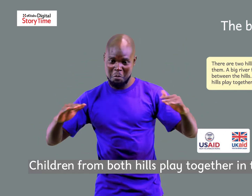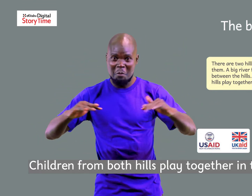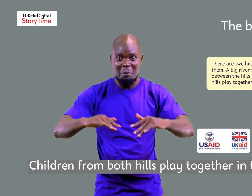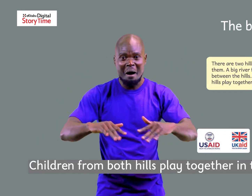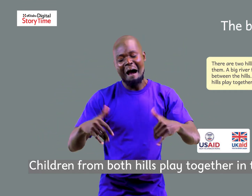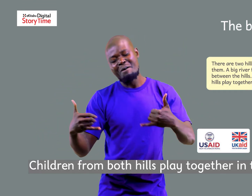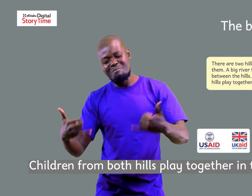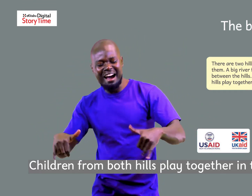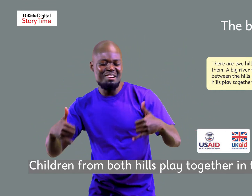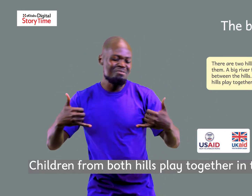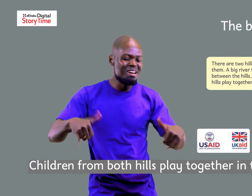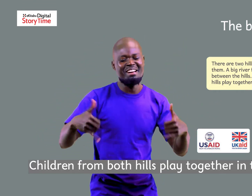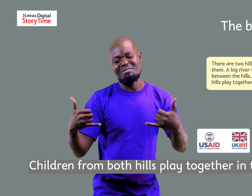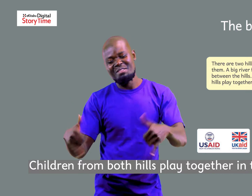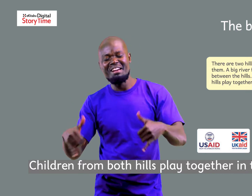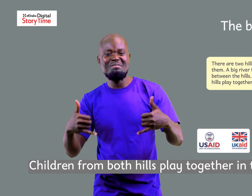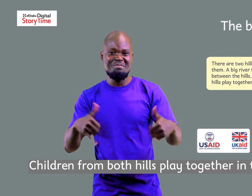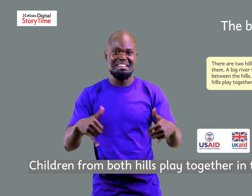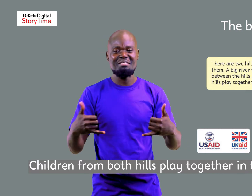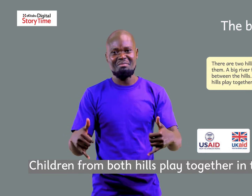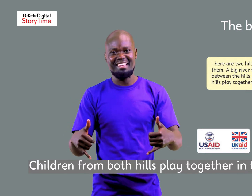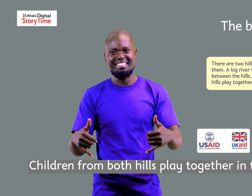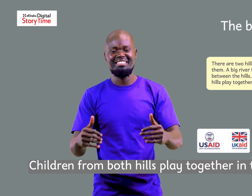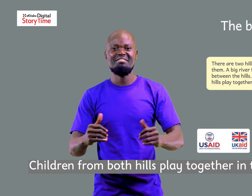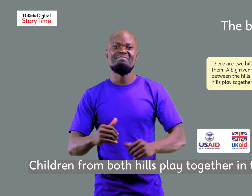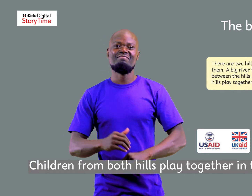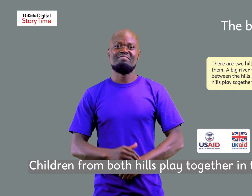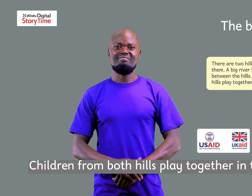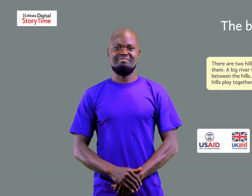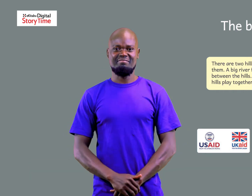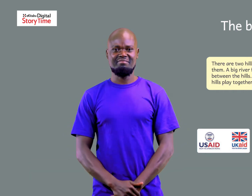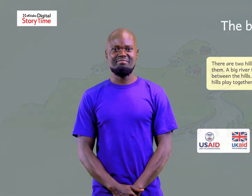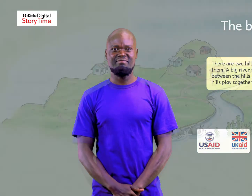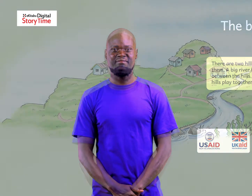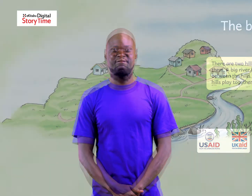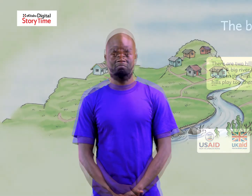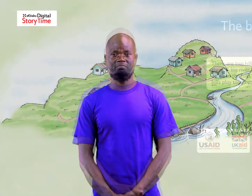children from both hills play together in the valley